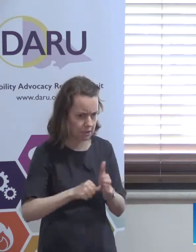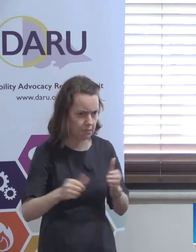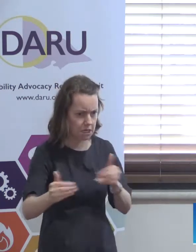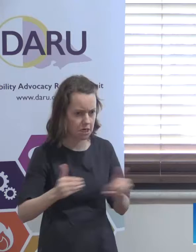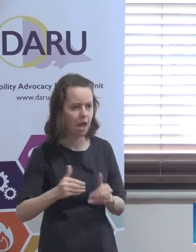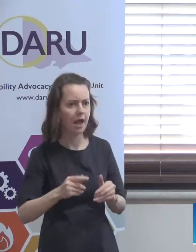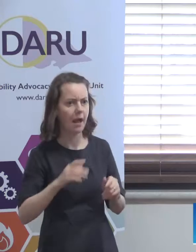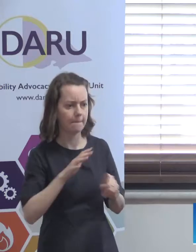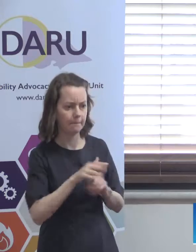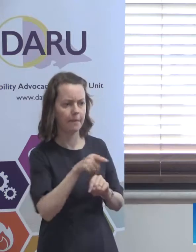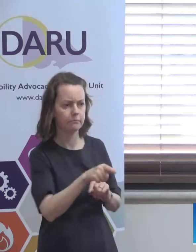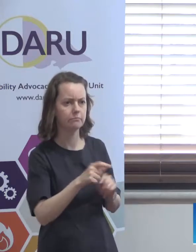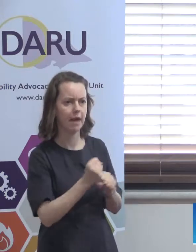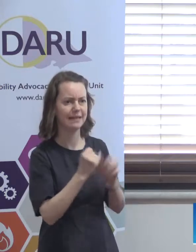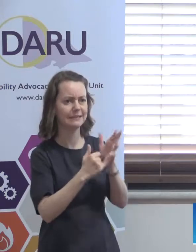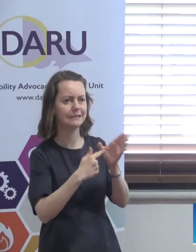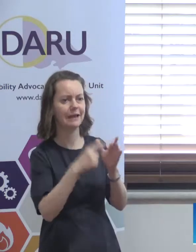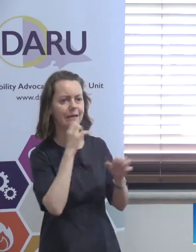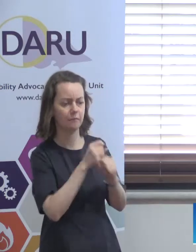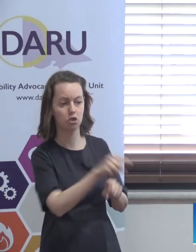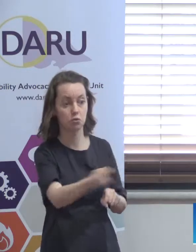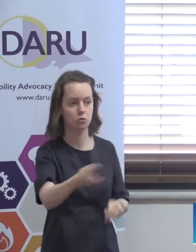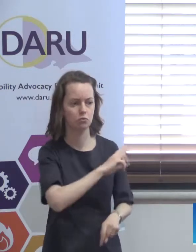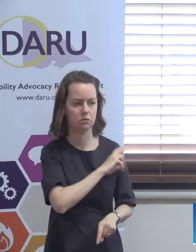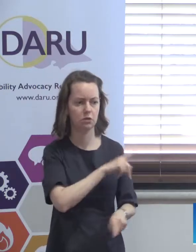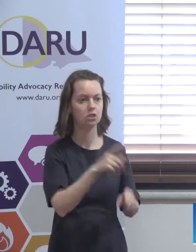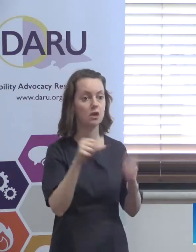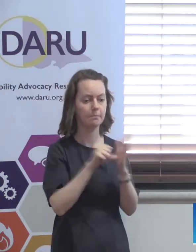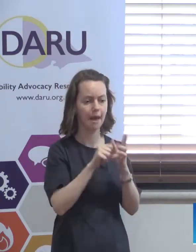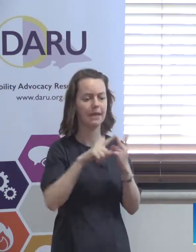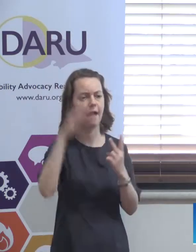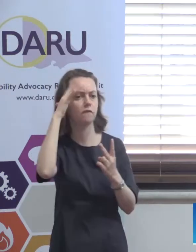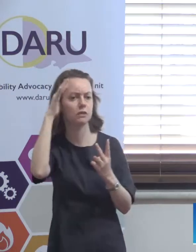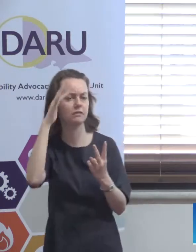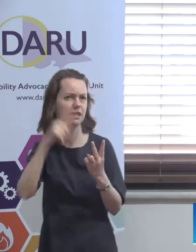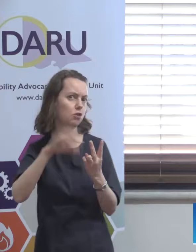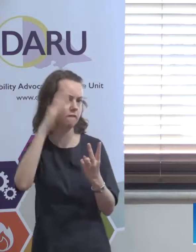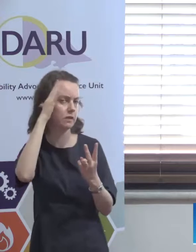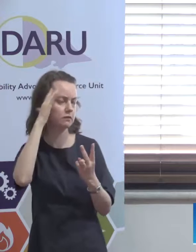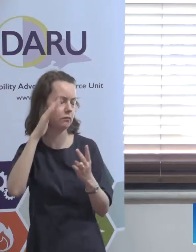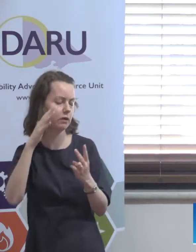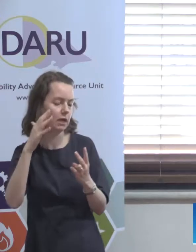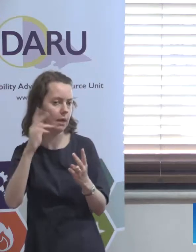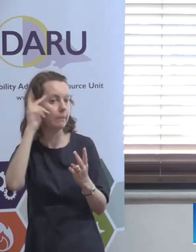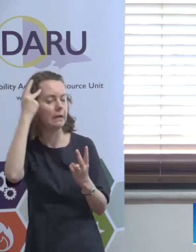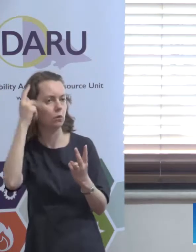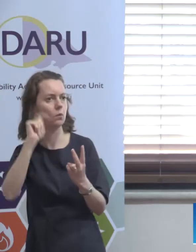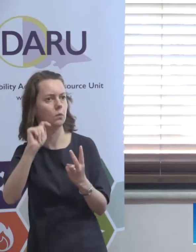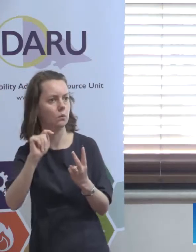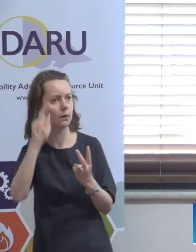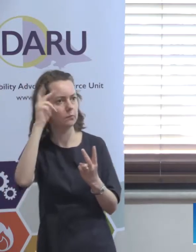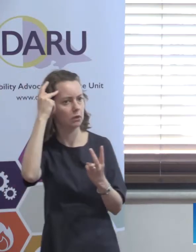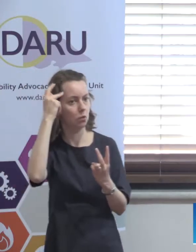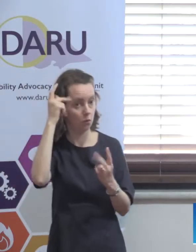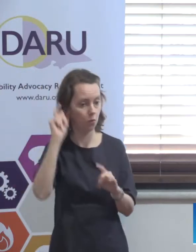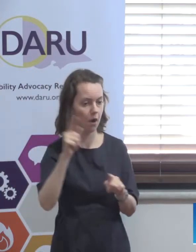there's both there's both a monetary thing and a philosophical thing if you could call it that maybe it's not philosophical in governments it's just political it's